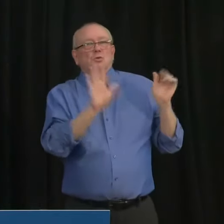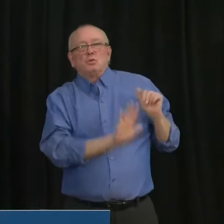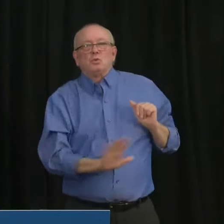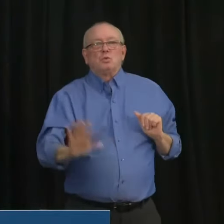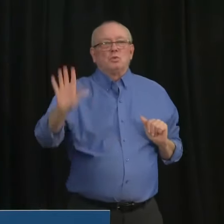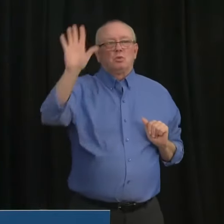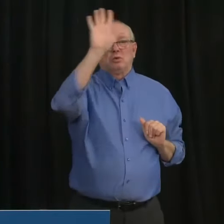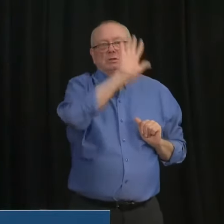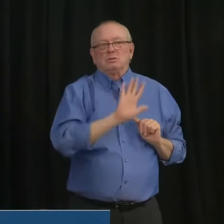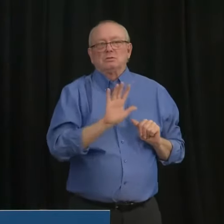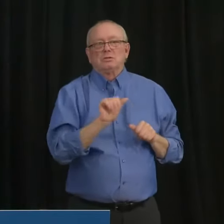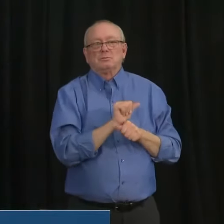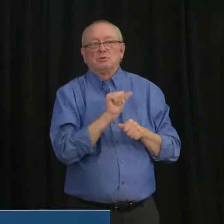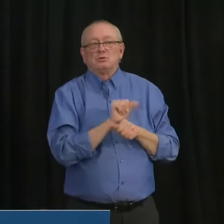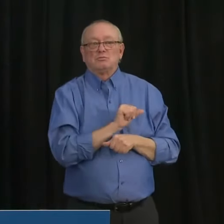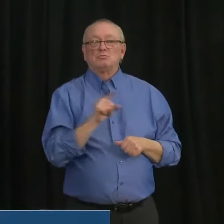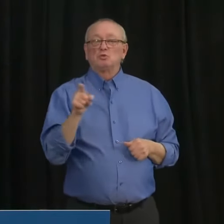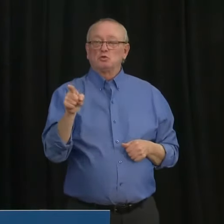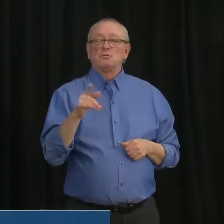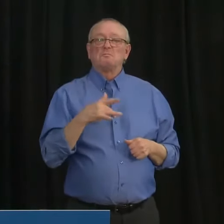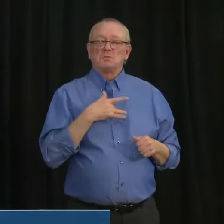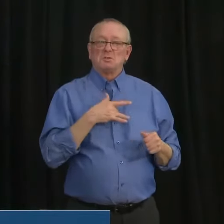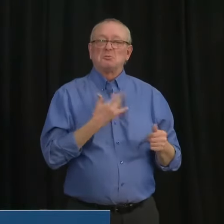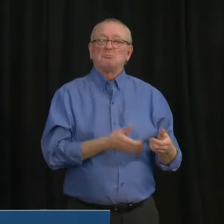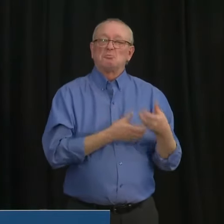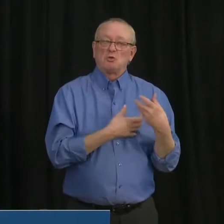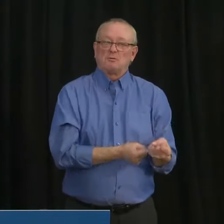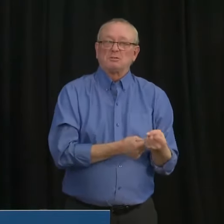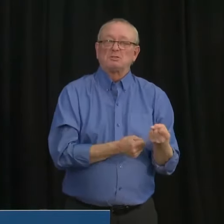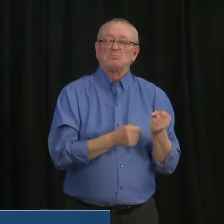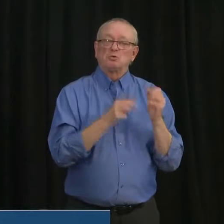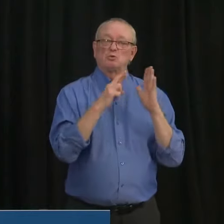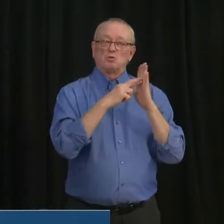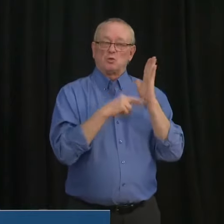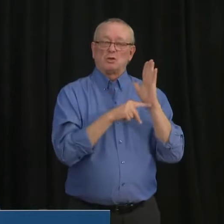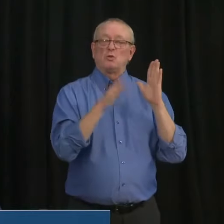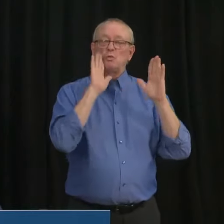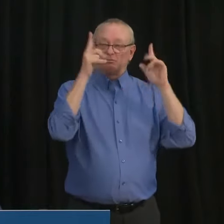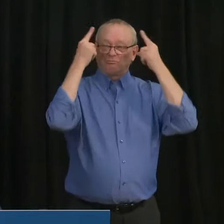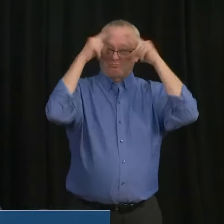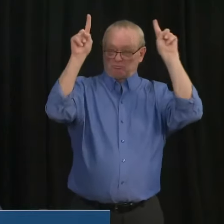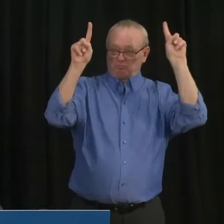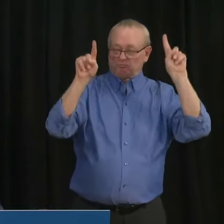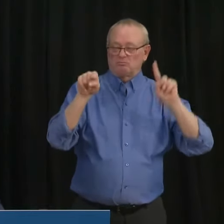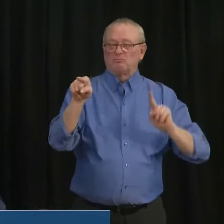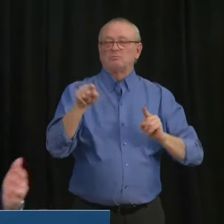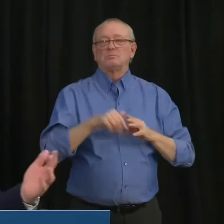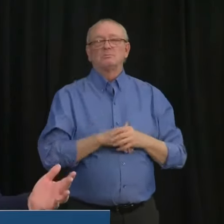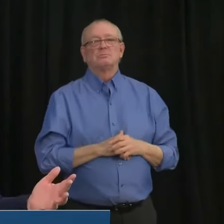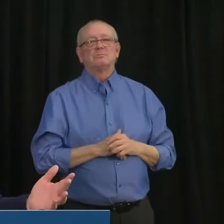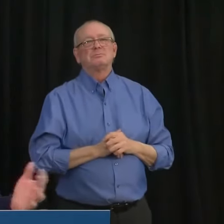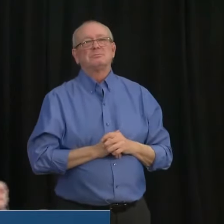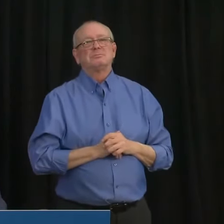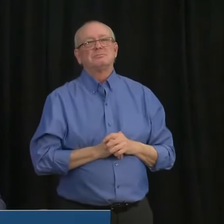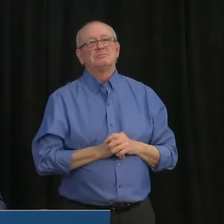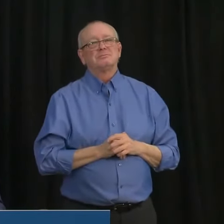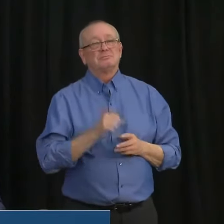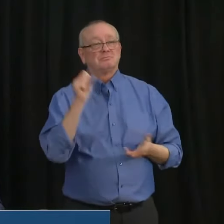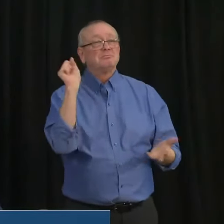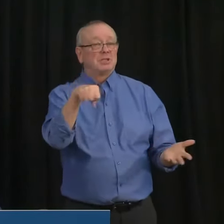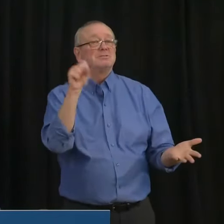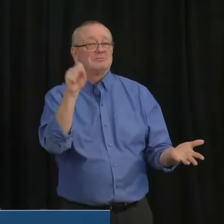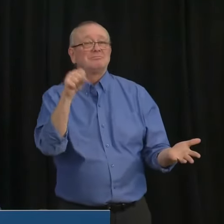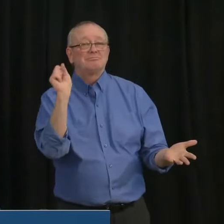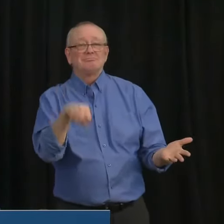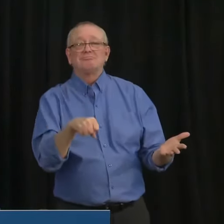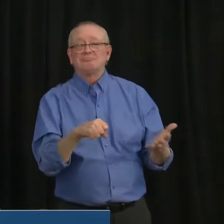to a lockdown. Are you confident that what you've got now can get you to that transmission level? Uh, yes, that's why we've made